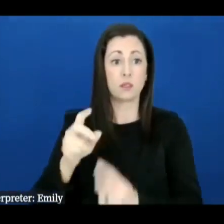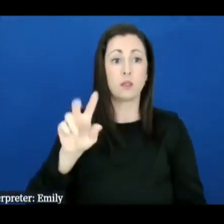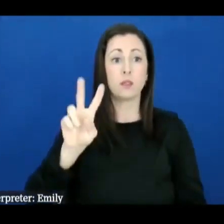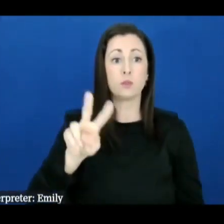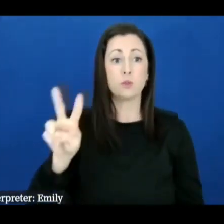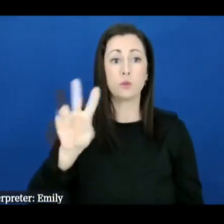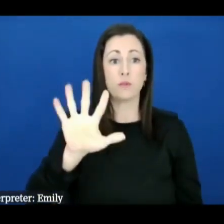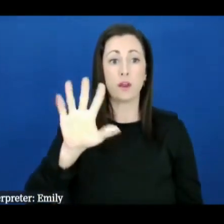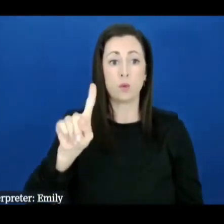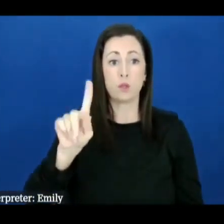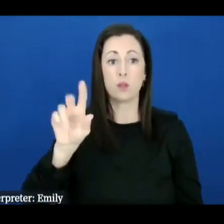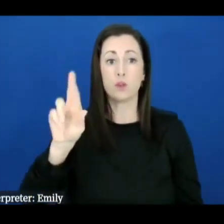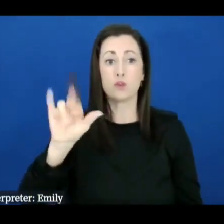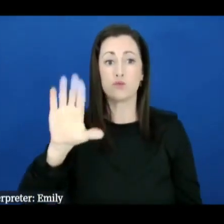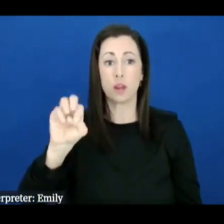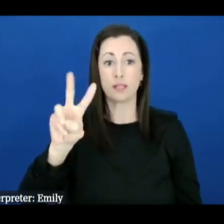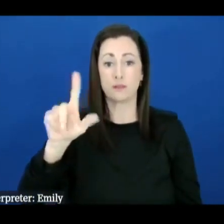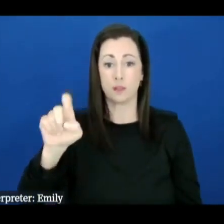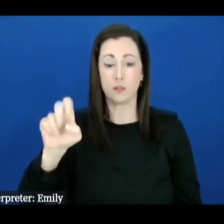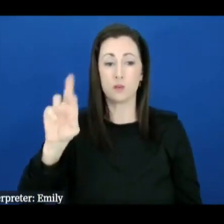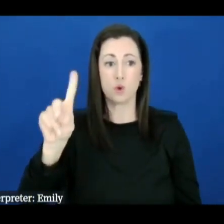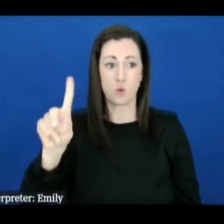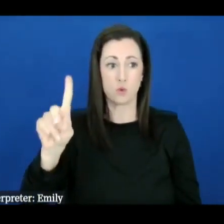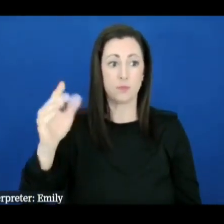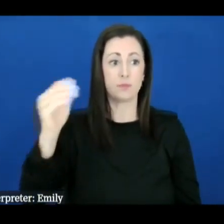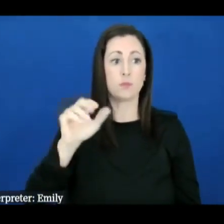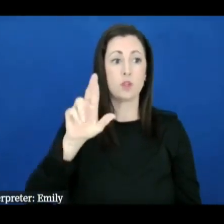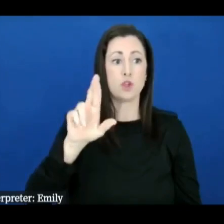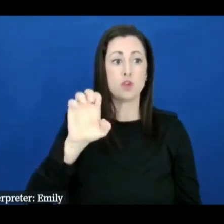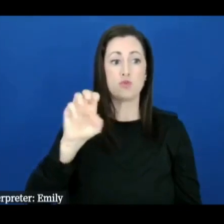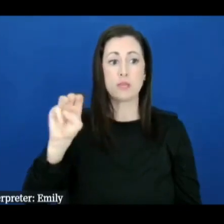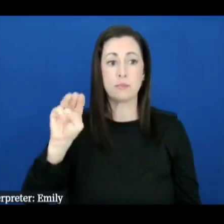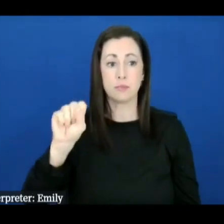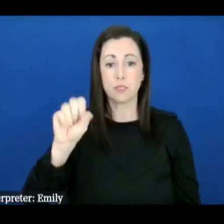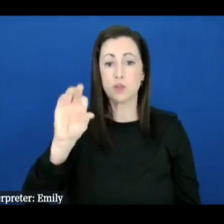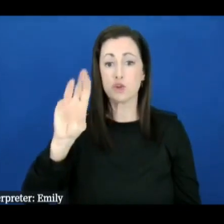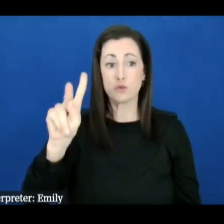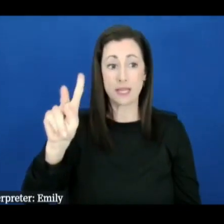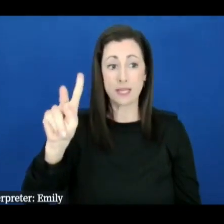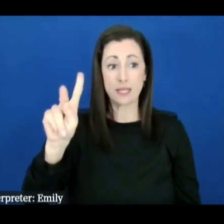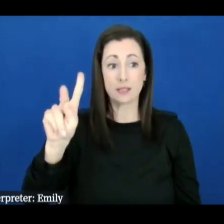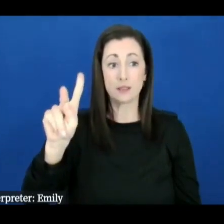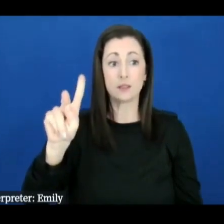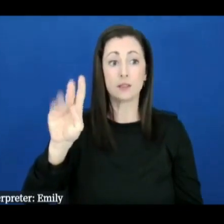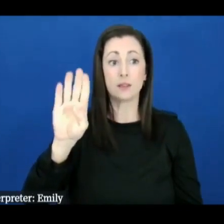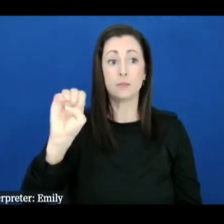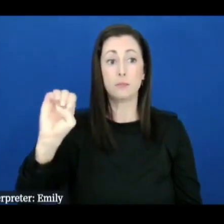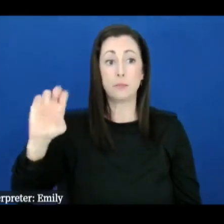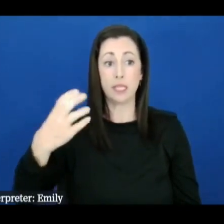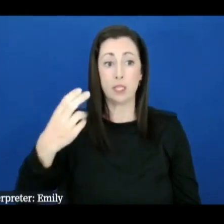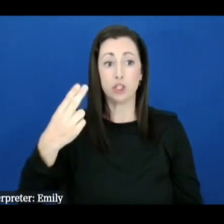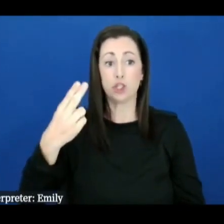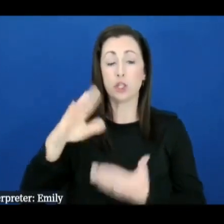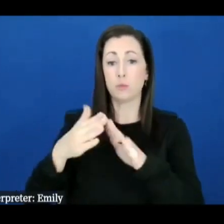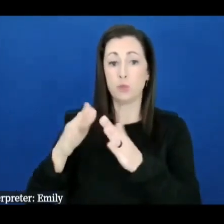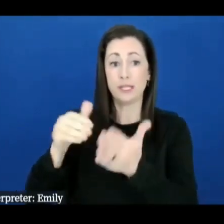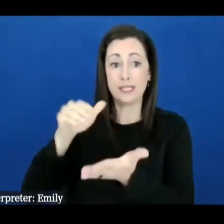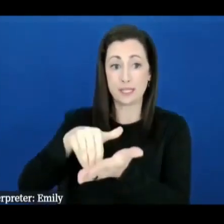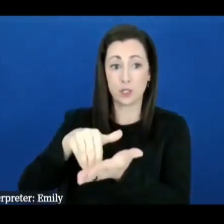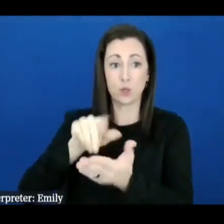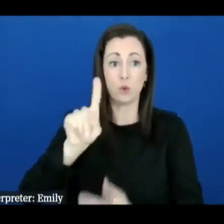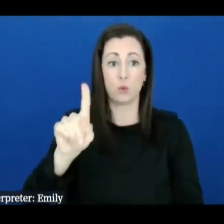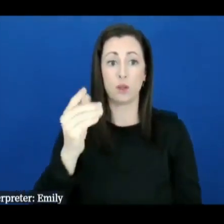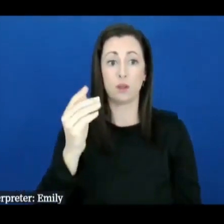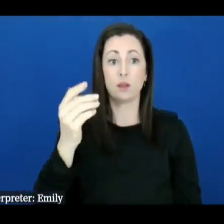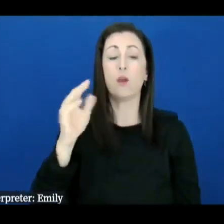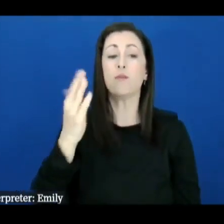beach community community center at 15 state highway 2117 Weaverville AC